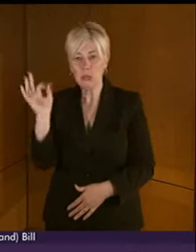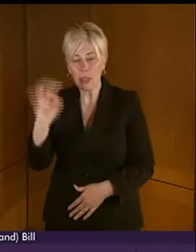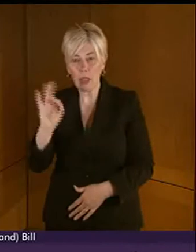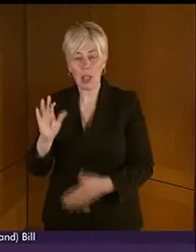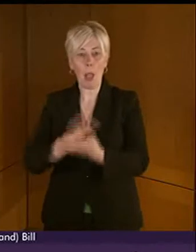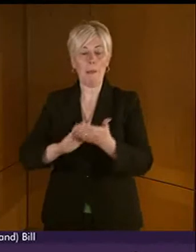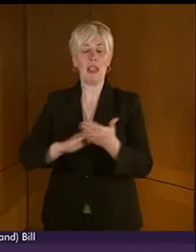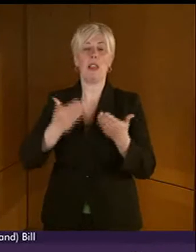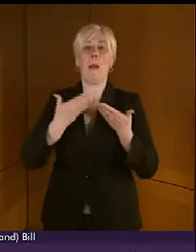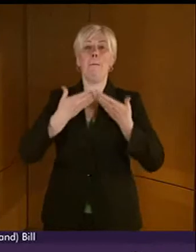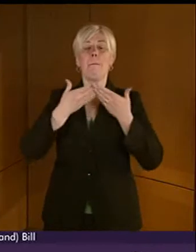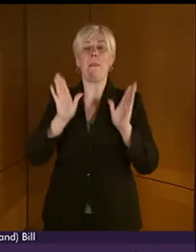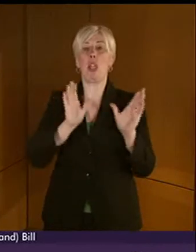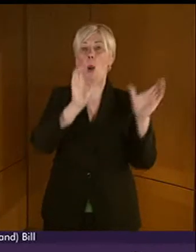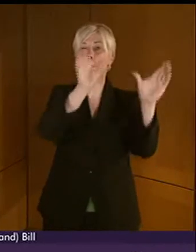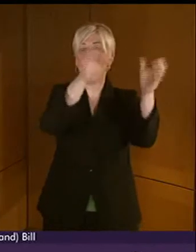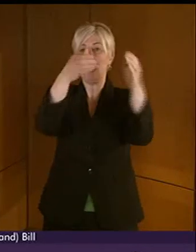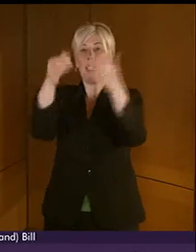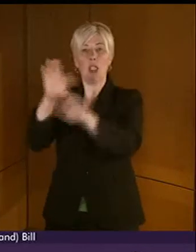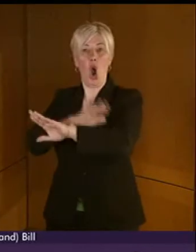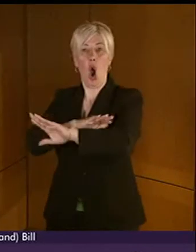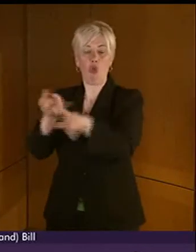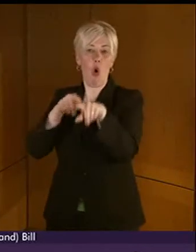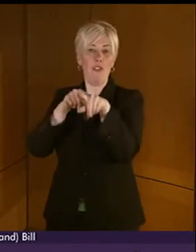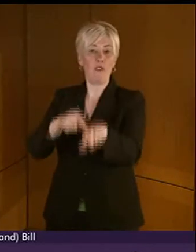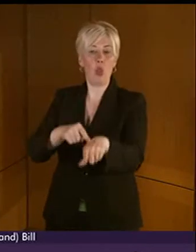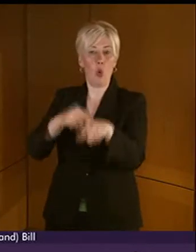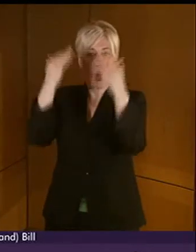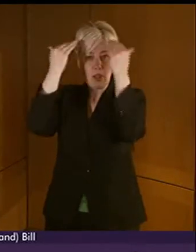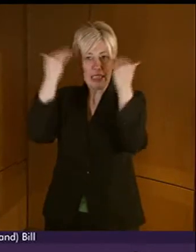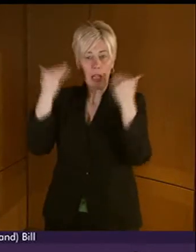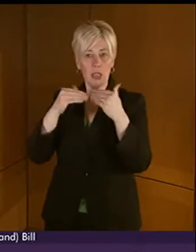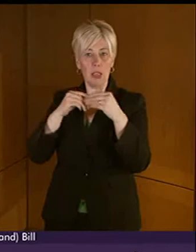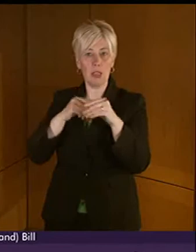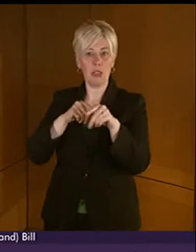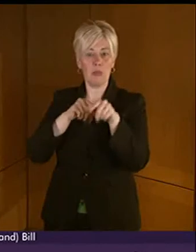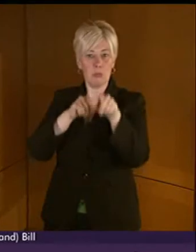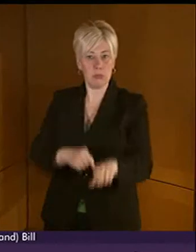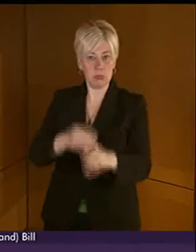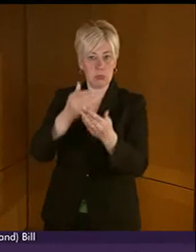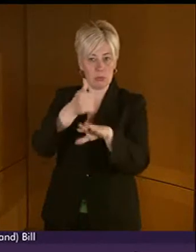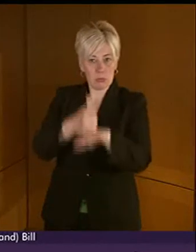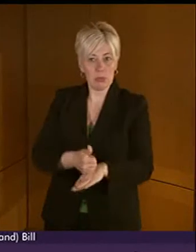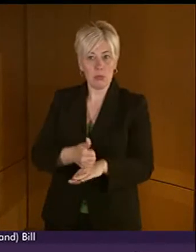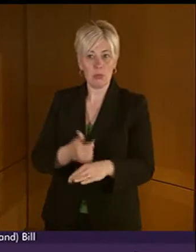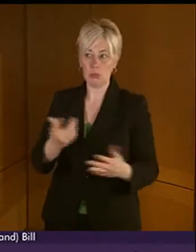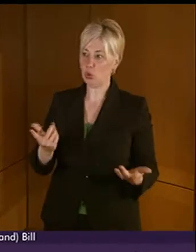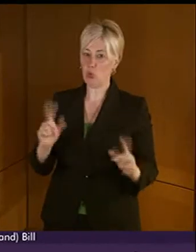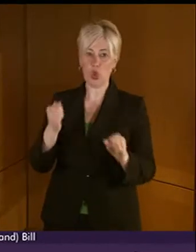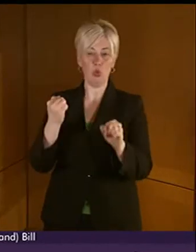are not adhering to the legal obligation under Section 149, then where do they go?